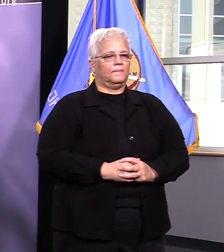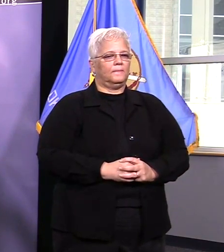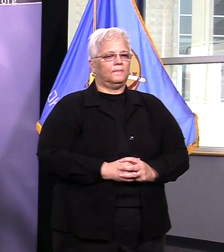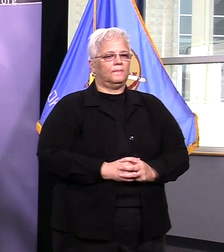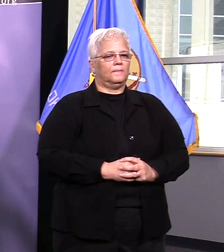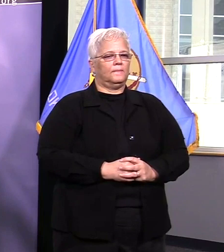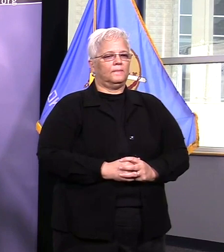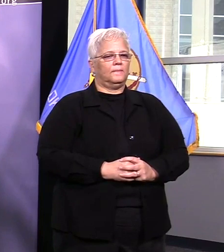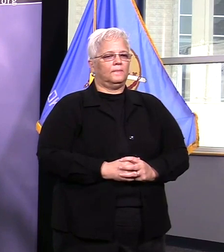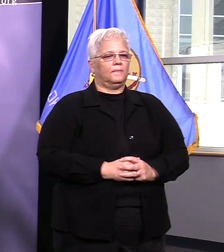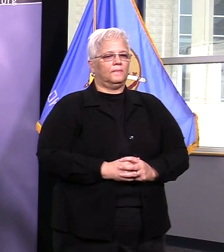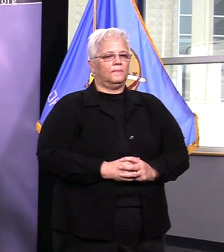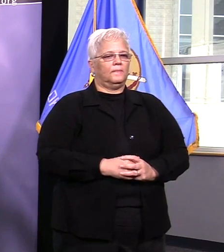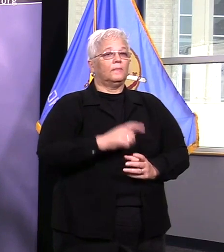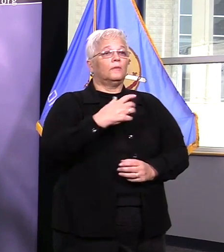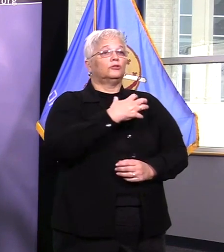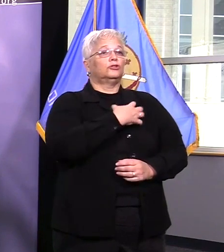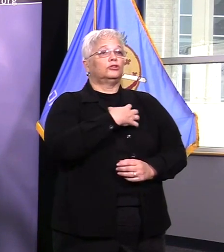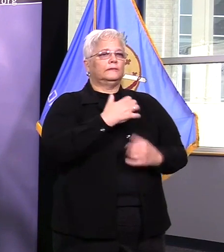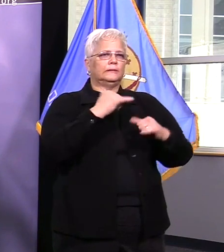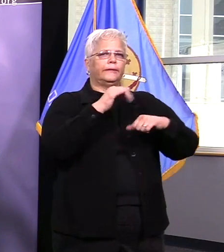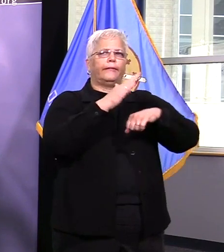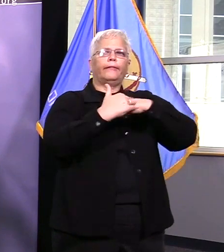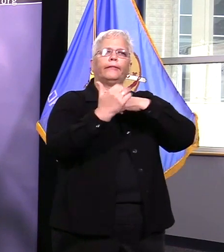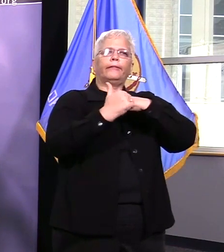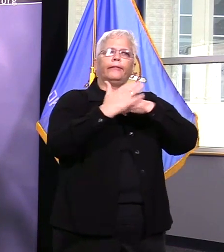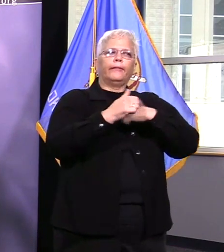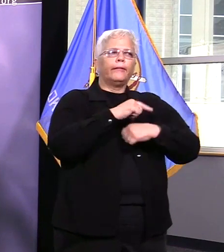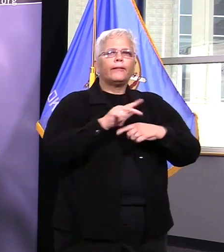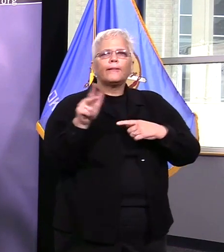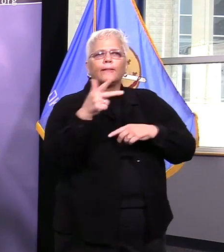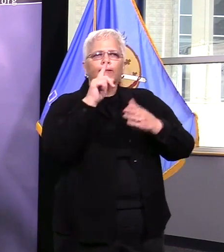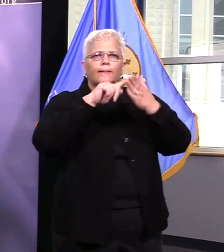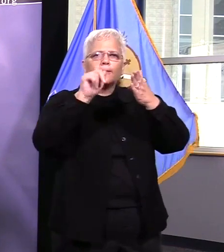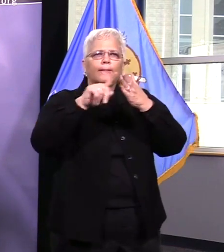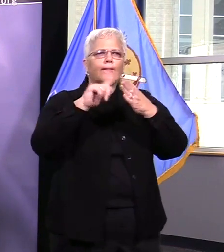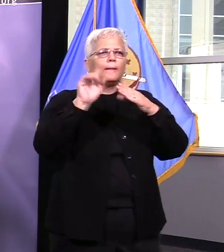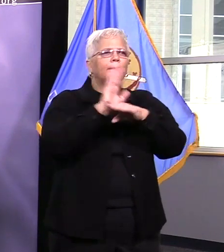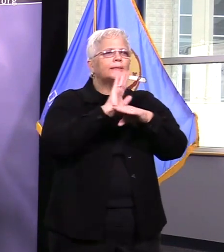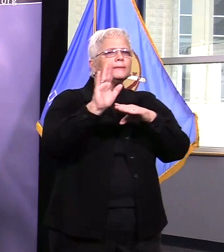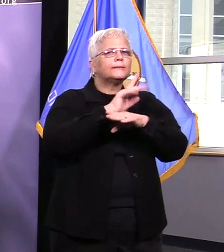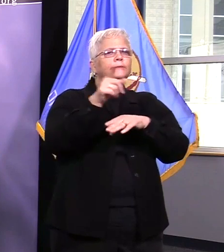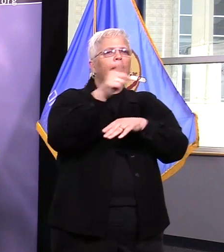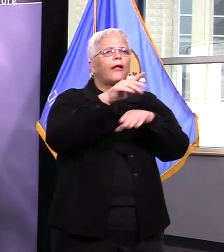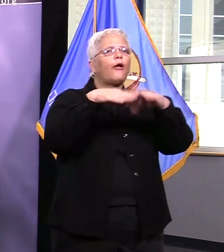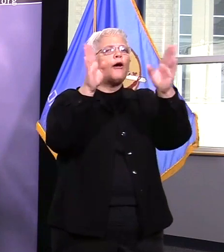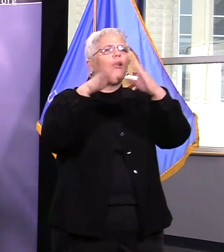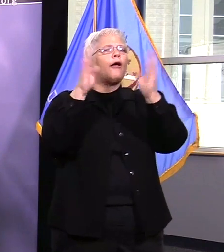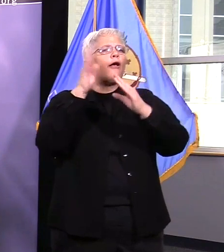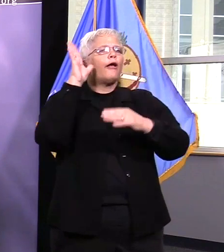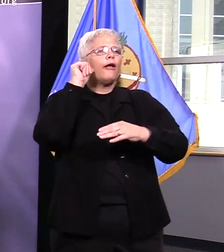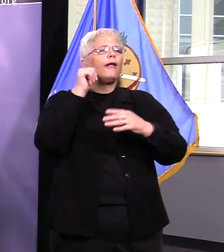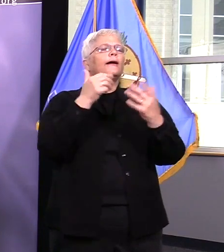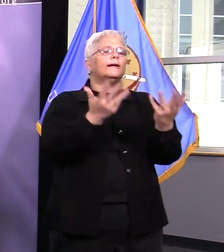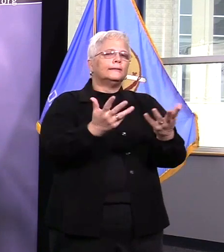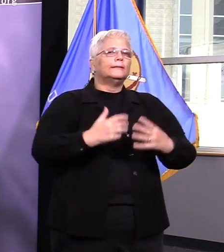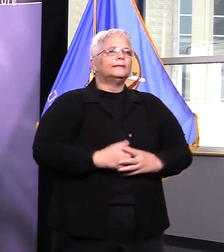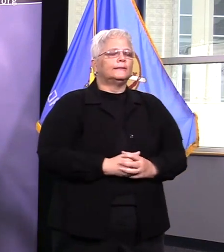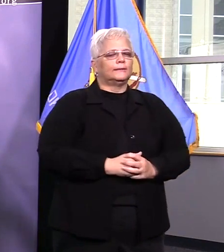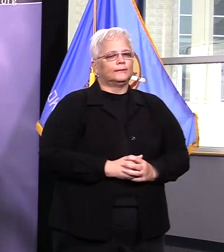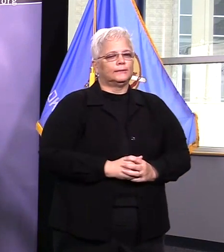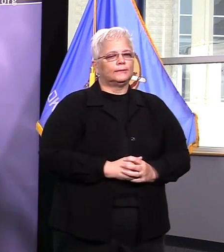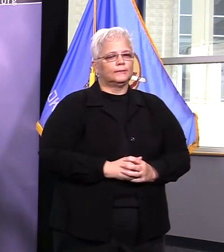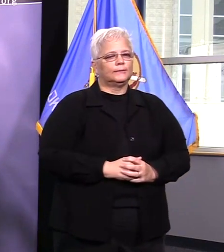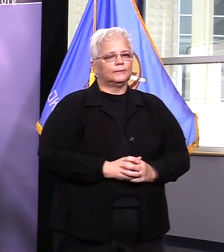operating i would like to remind our citizens that if you call 9-1-1 it is extremely important and